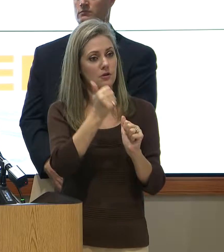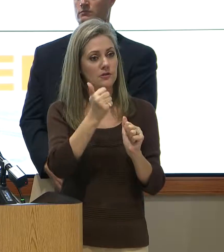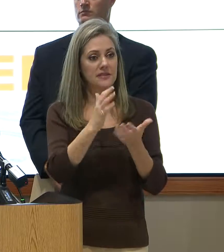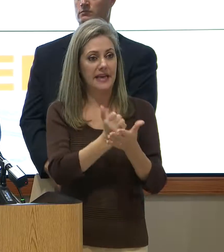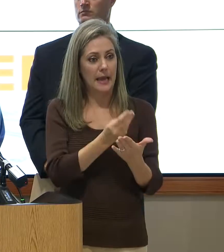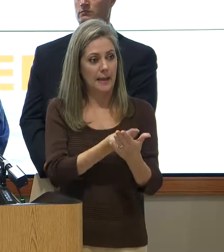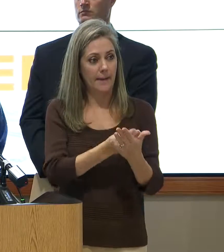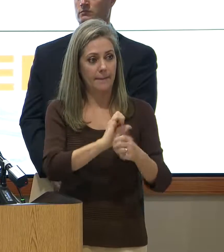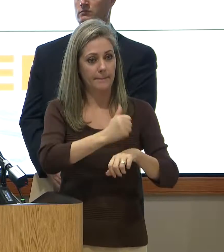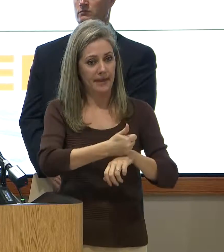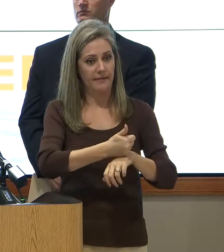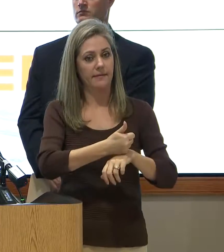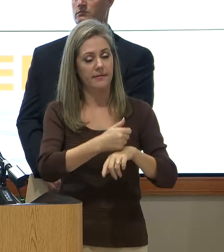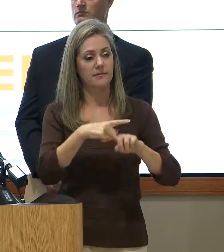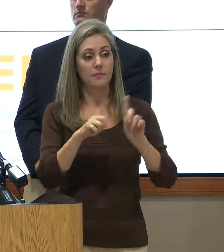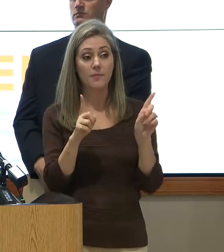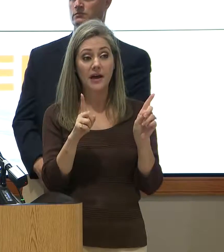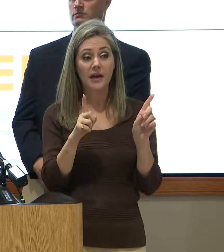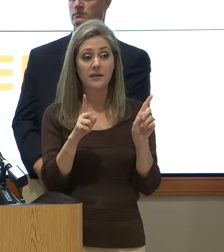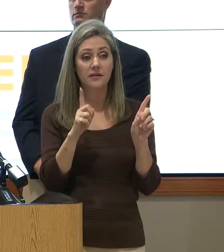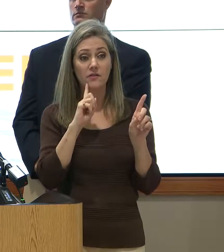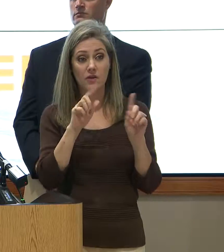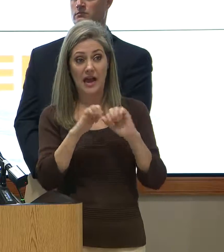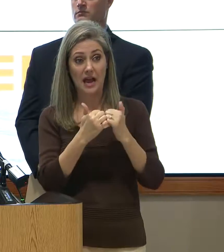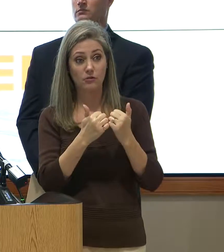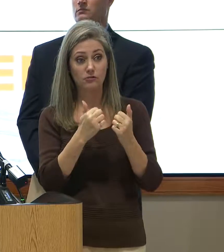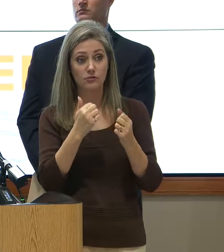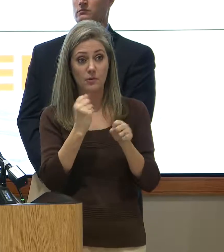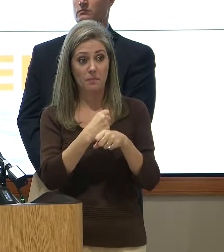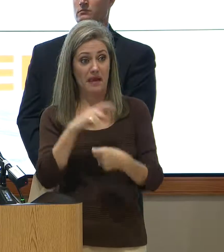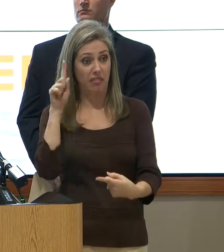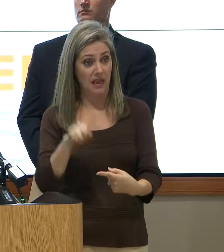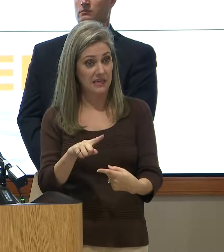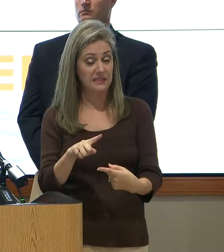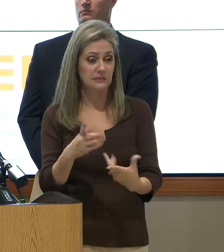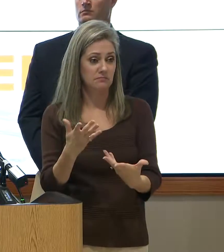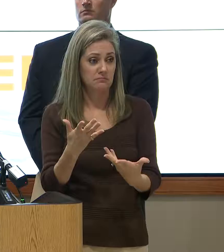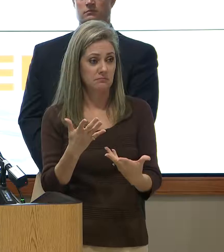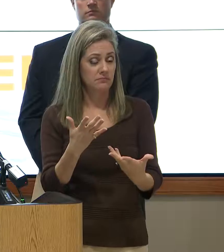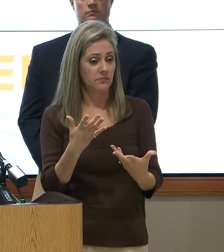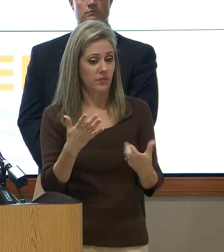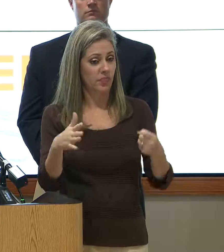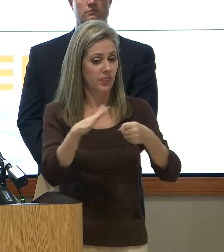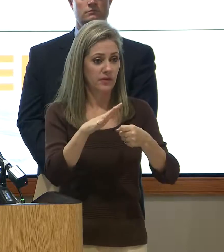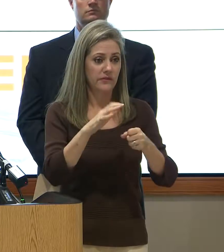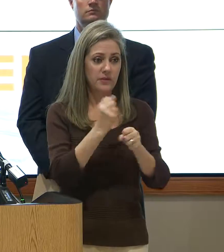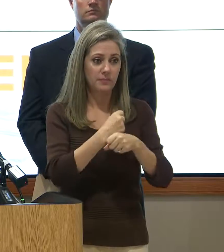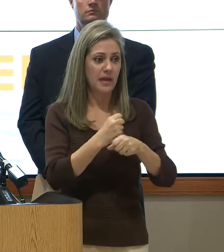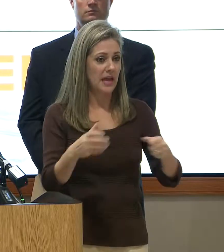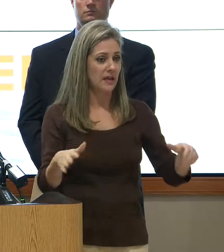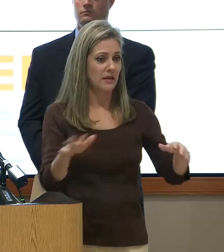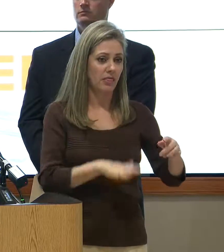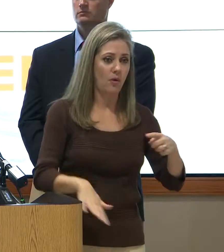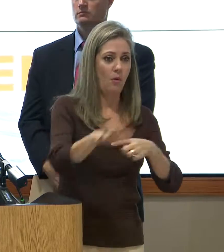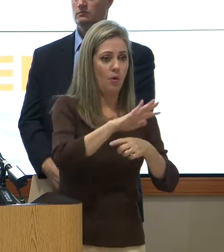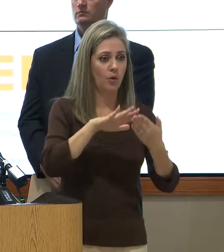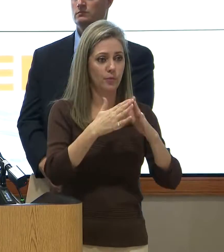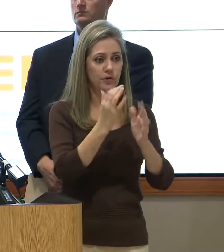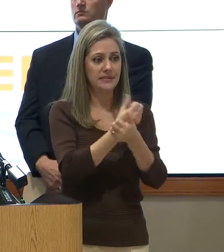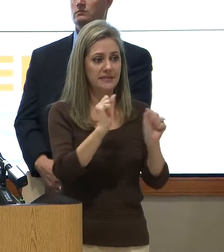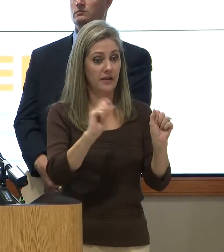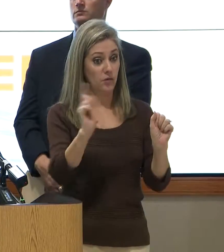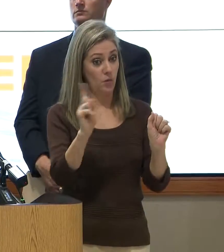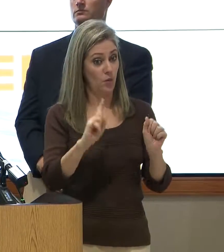income-based. But in terms of mitigation, no, it's a question of making the whole community safe. And so where people